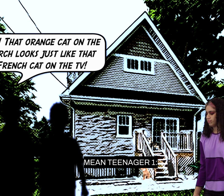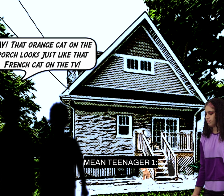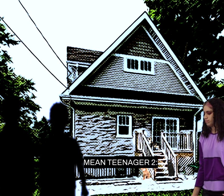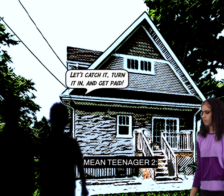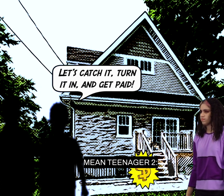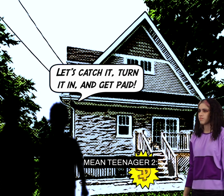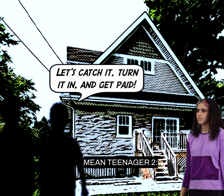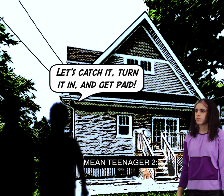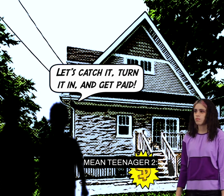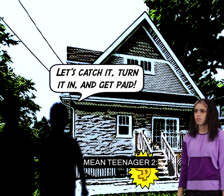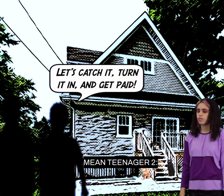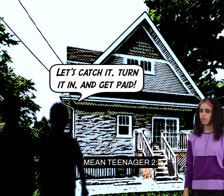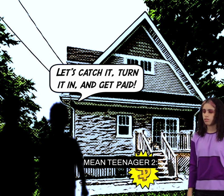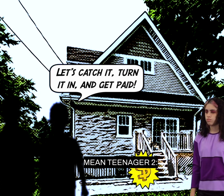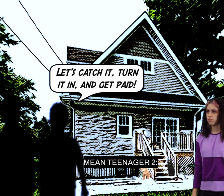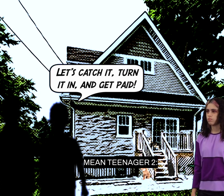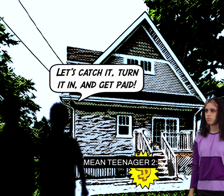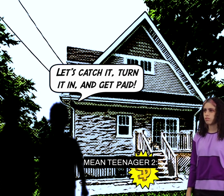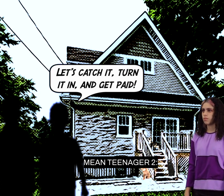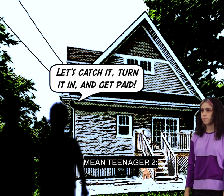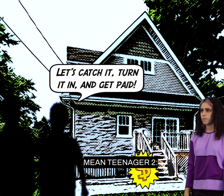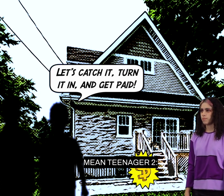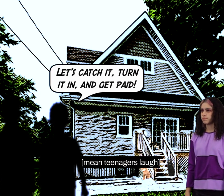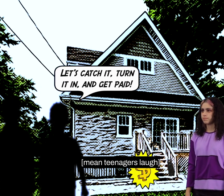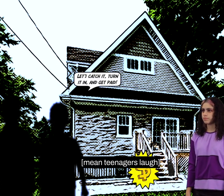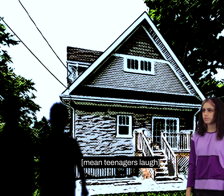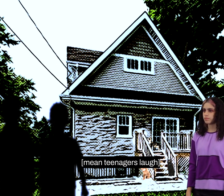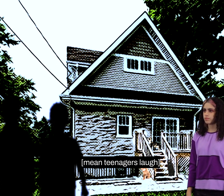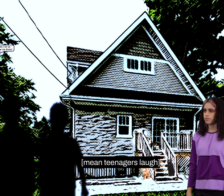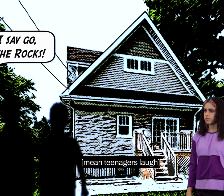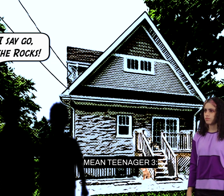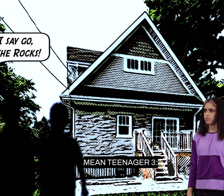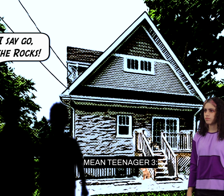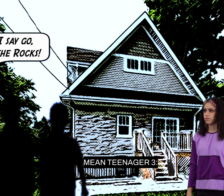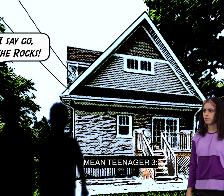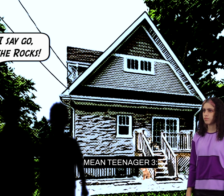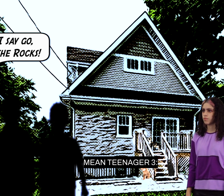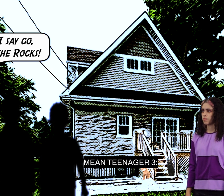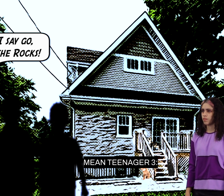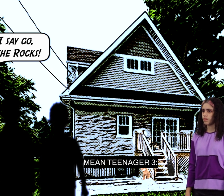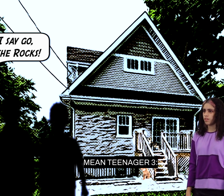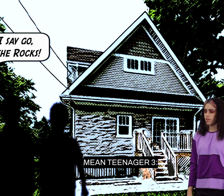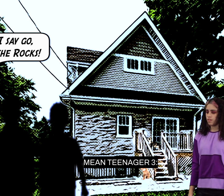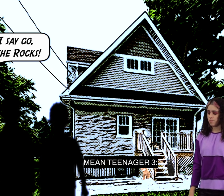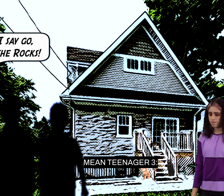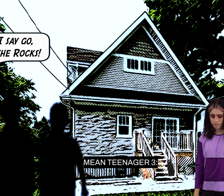well let's catch it turn it in and get paid when i say go throw the